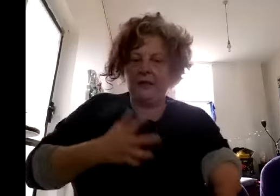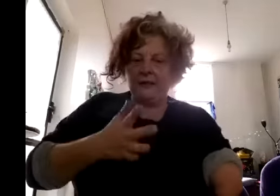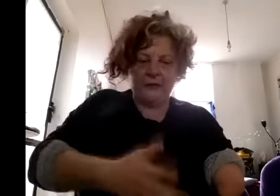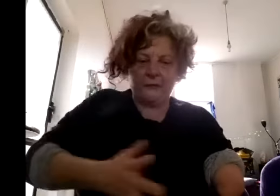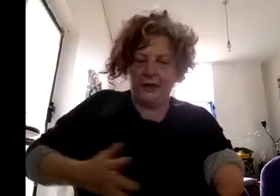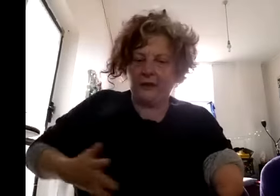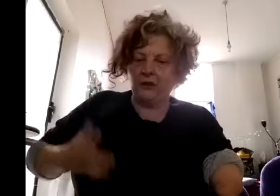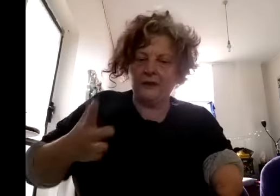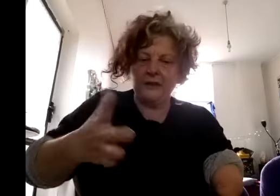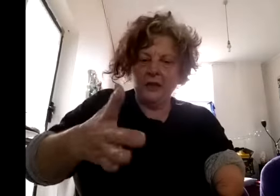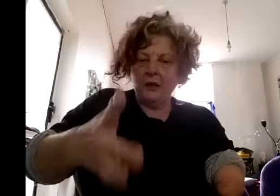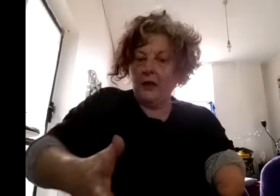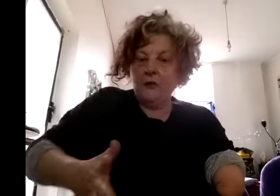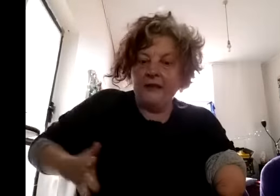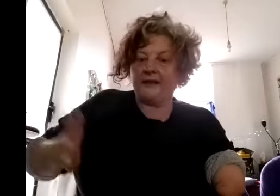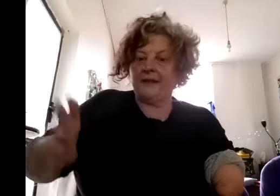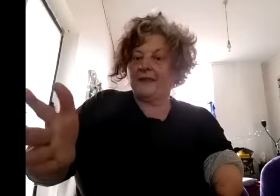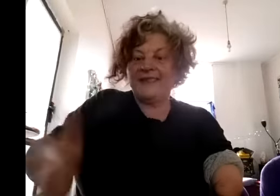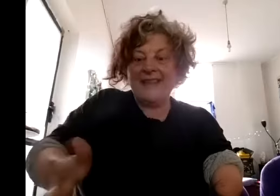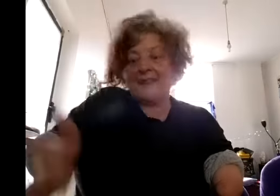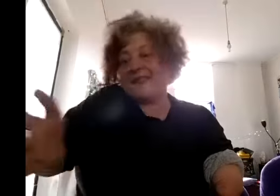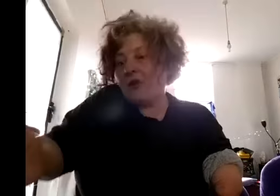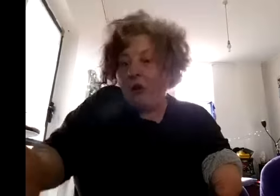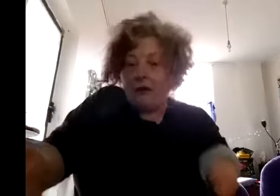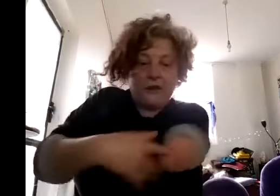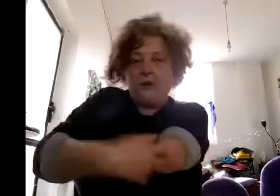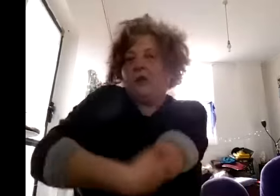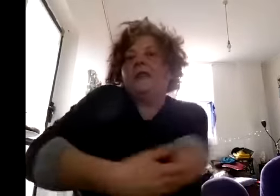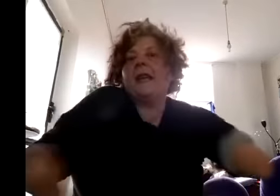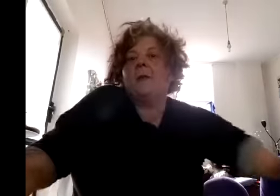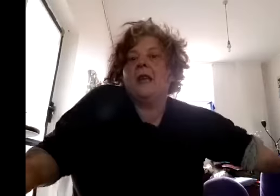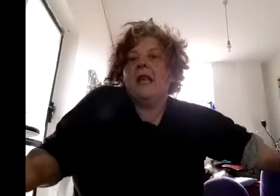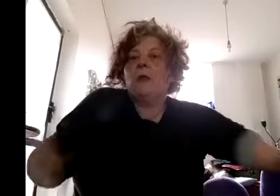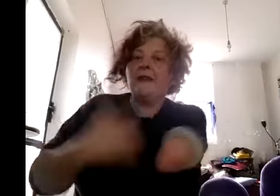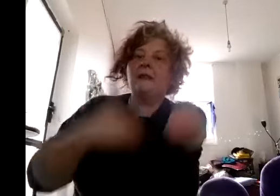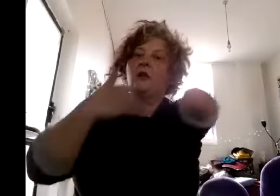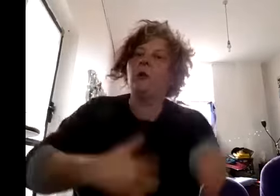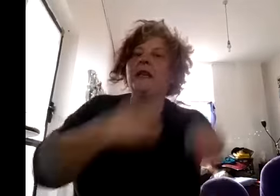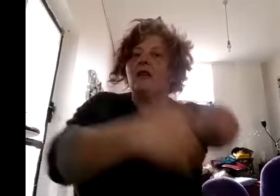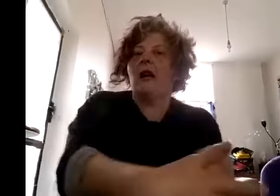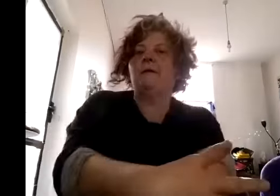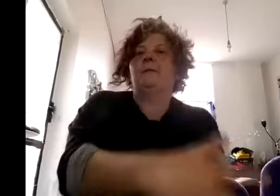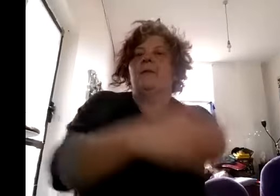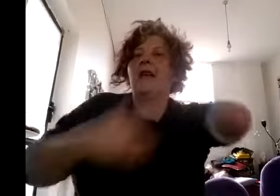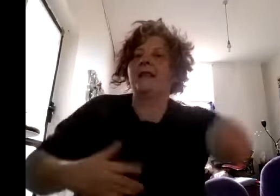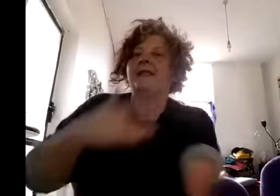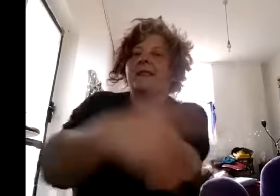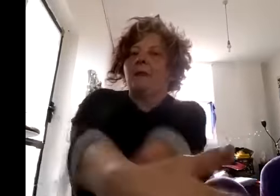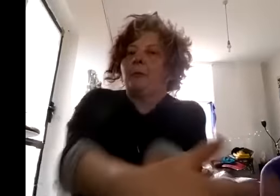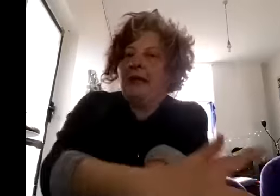frustrations annoyances deaths and horror you name it within queer life as disabled people